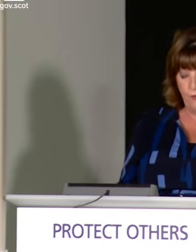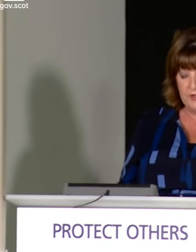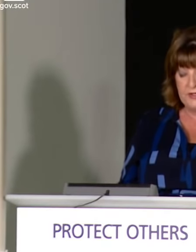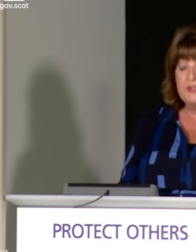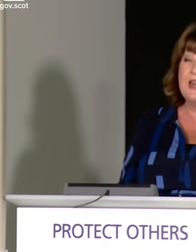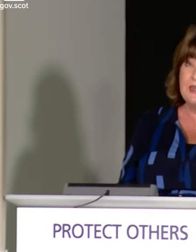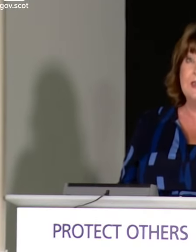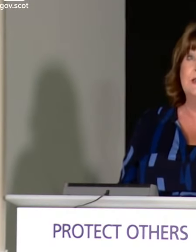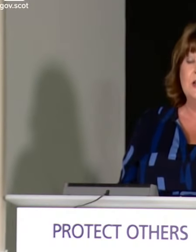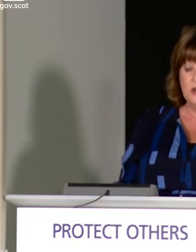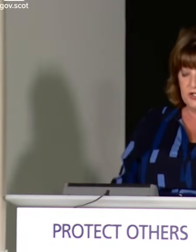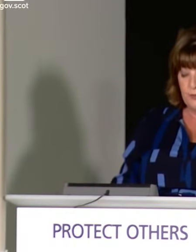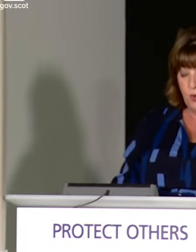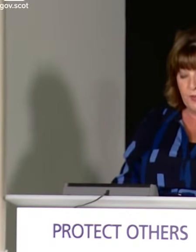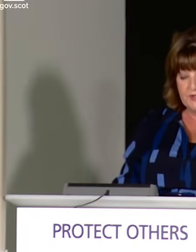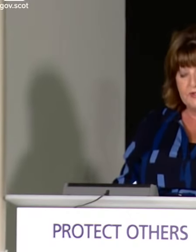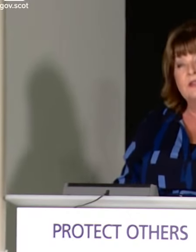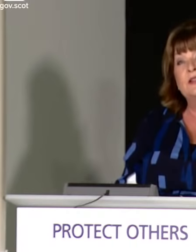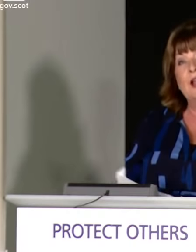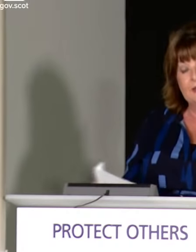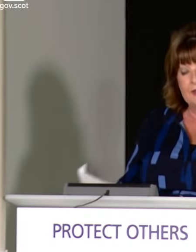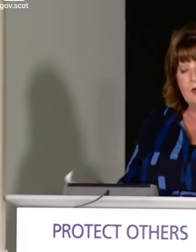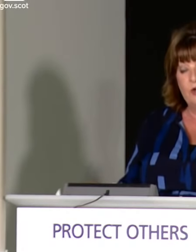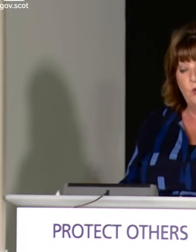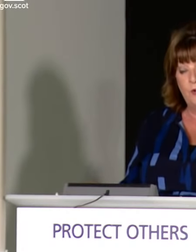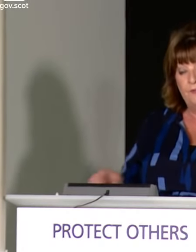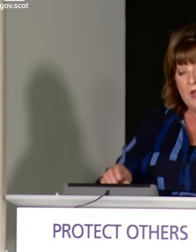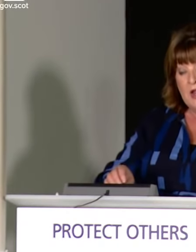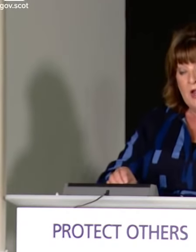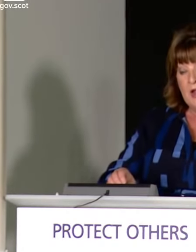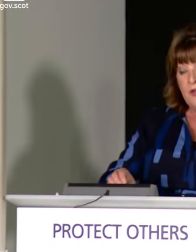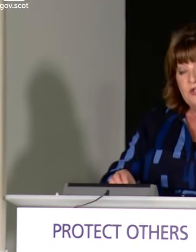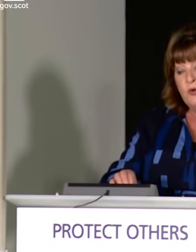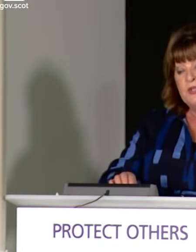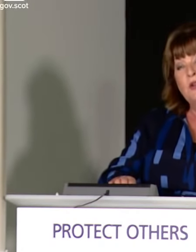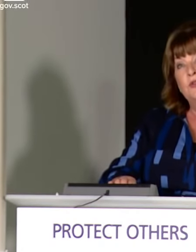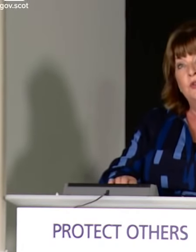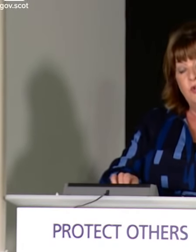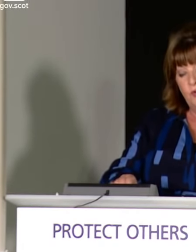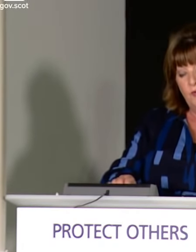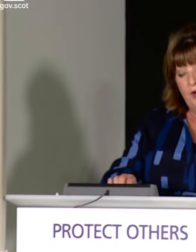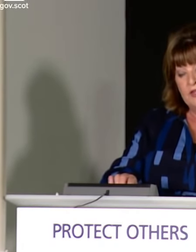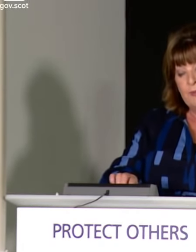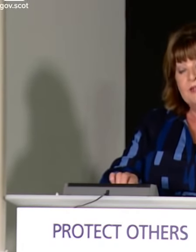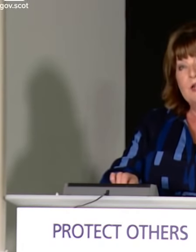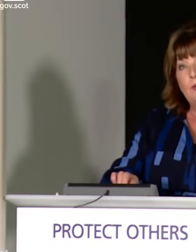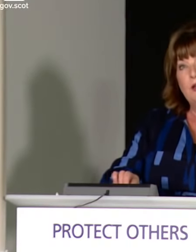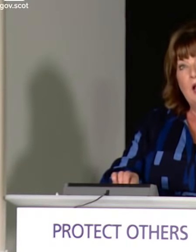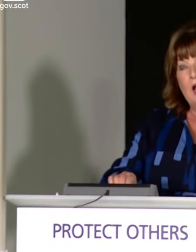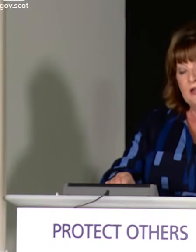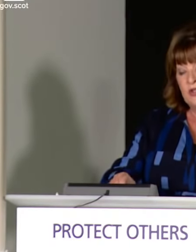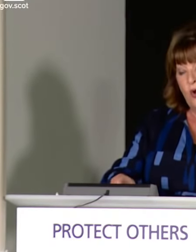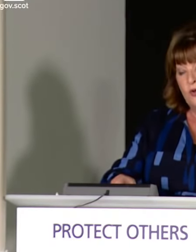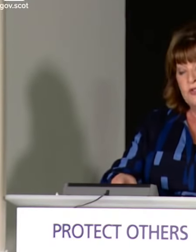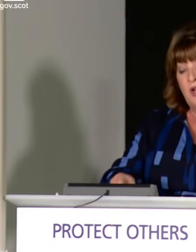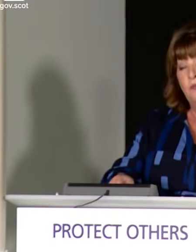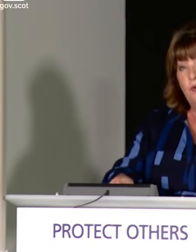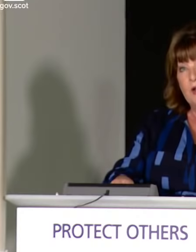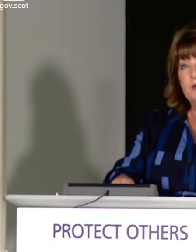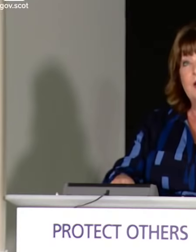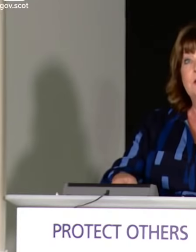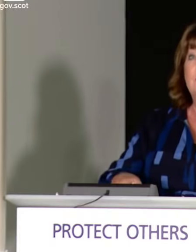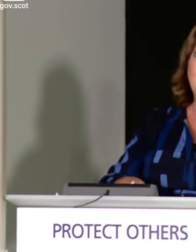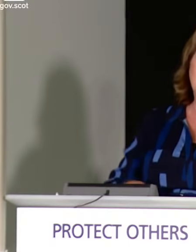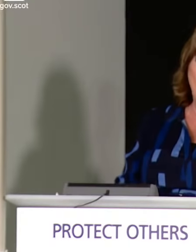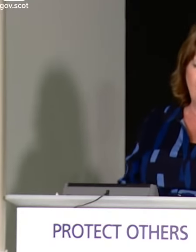the confidence they need to support businesses as they reopen. There is no doubt that the coronavirus pandemic has caused